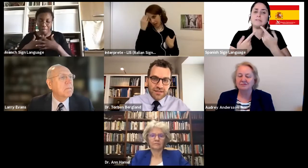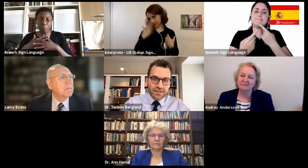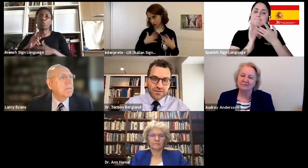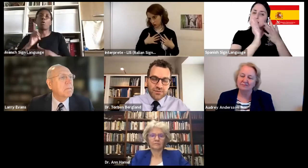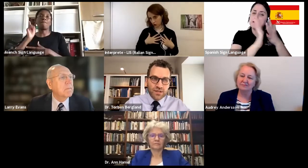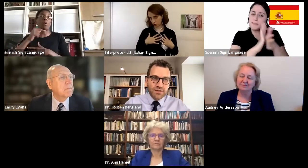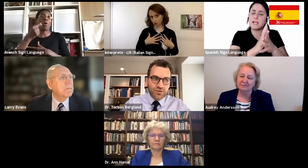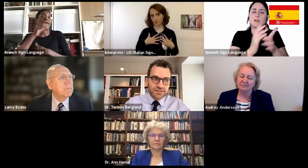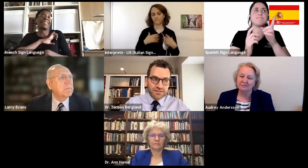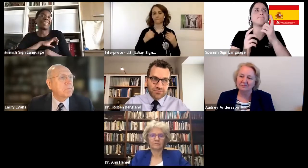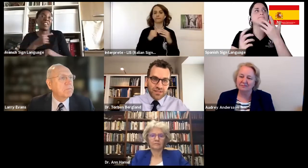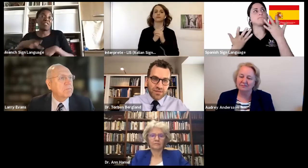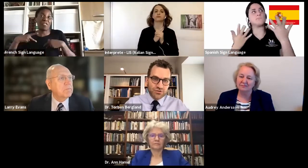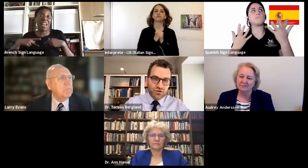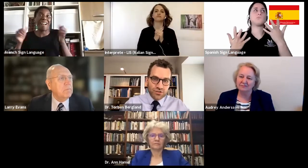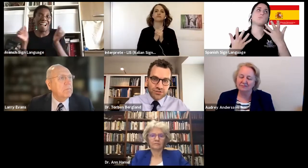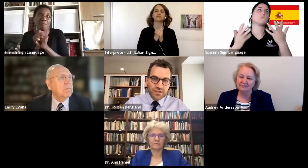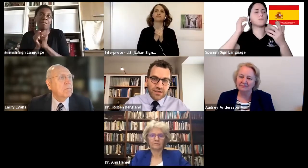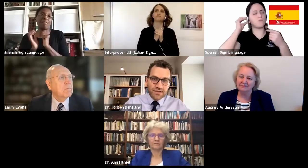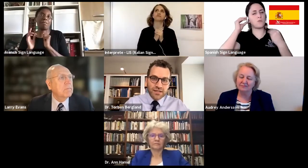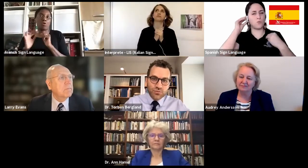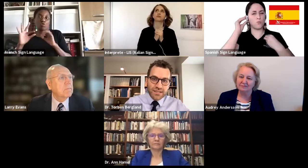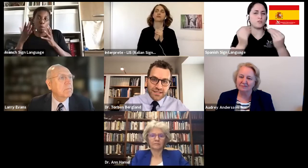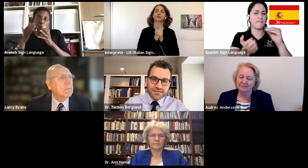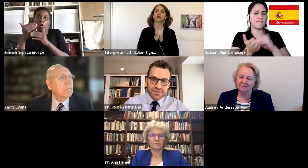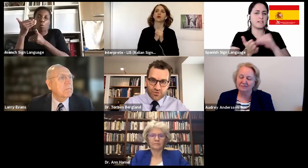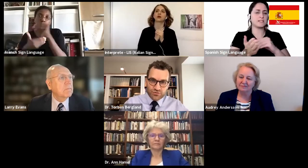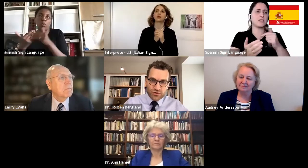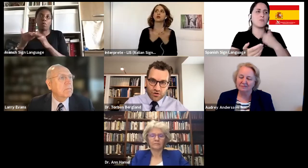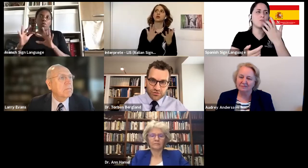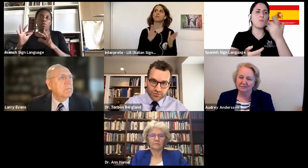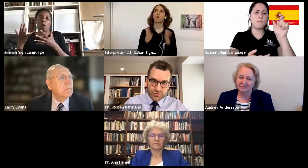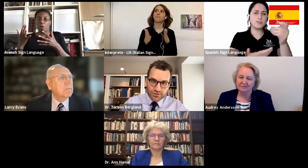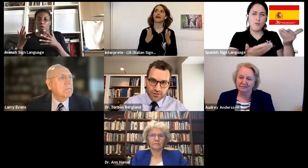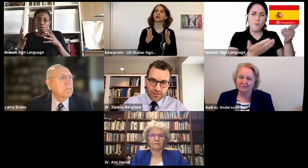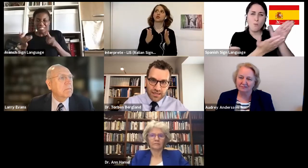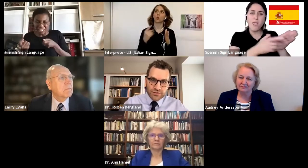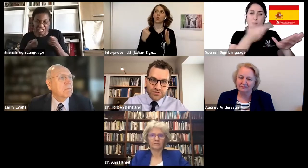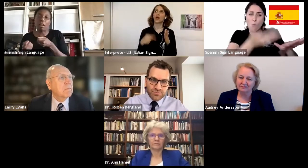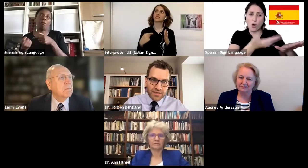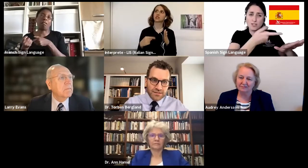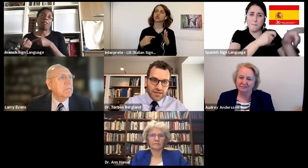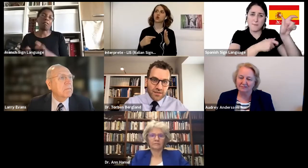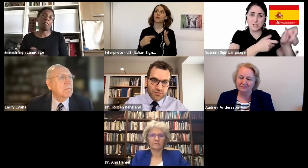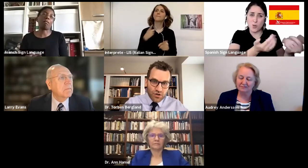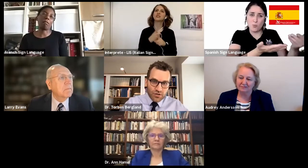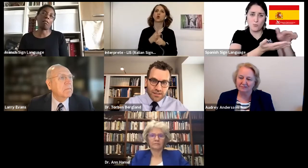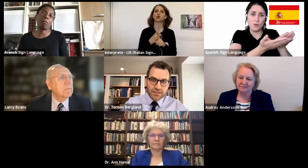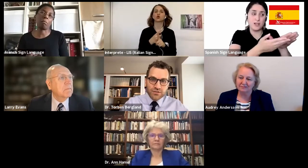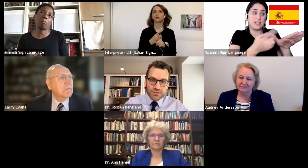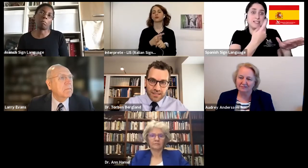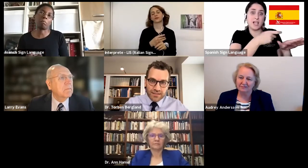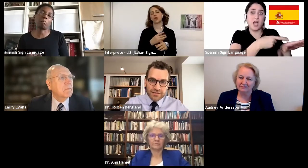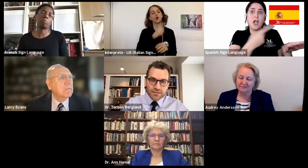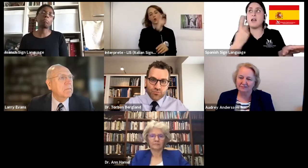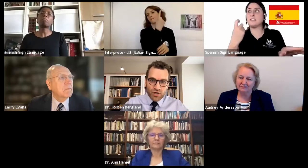I think in when there is have been a major loss, then we need someone to talk to and to spend time talking,